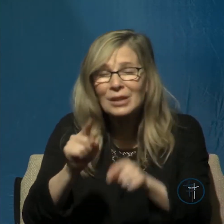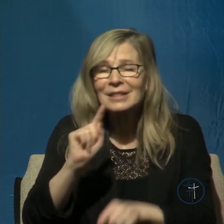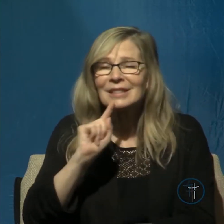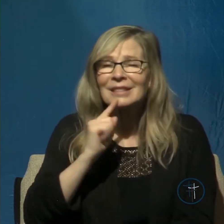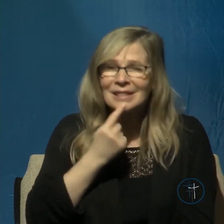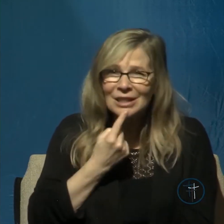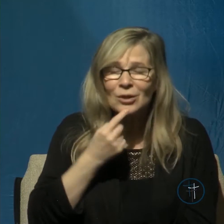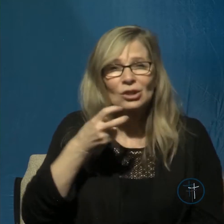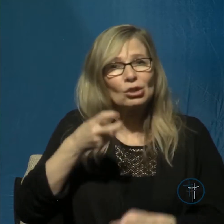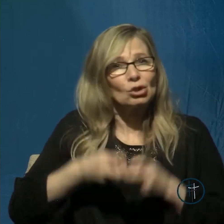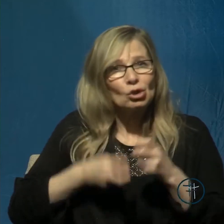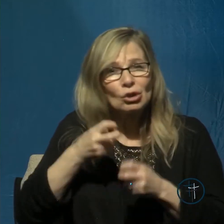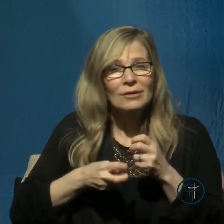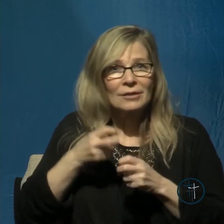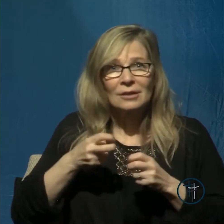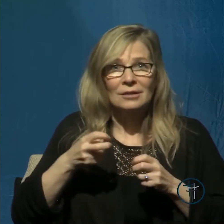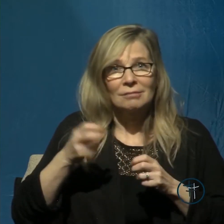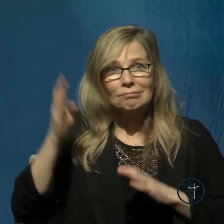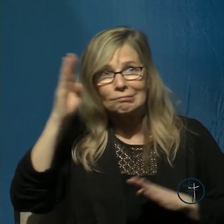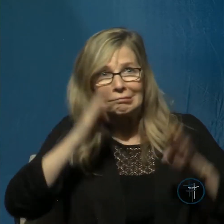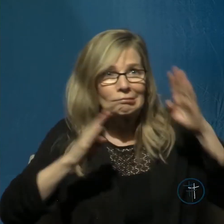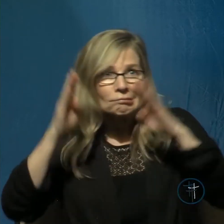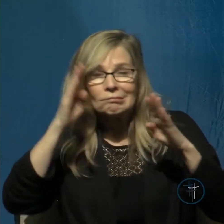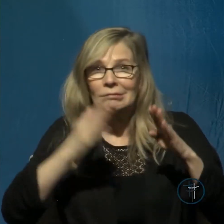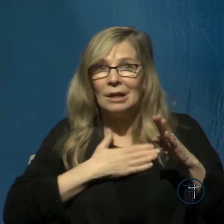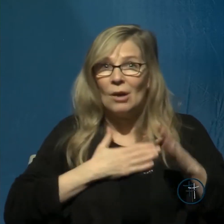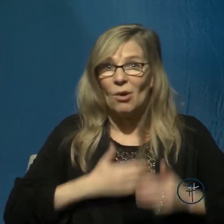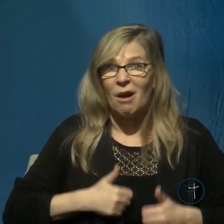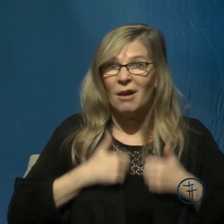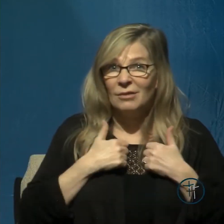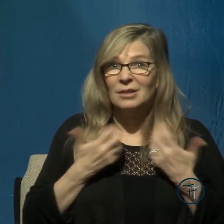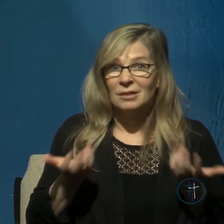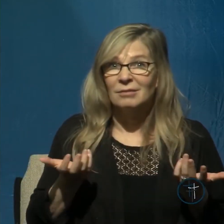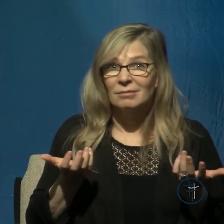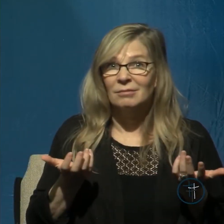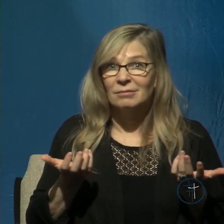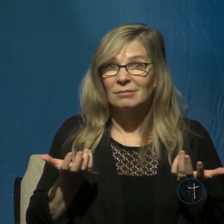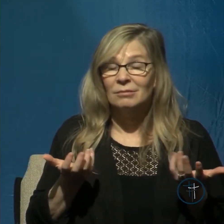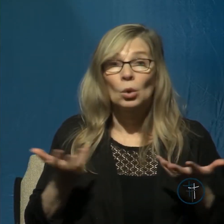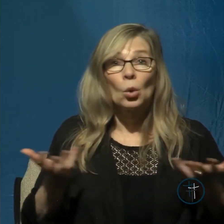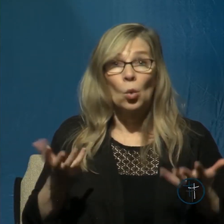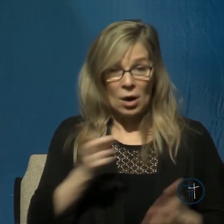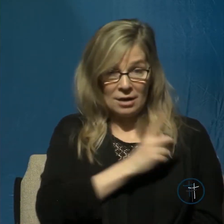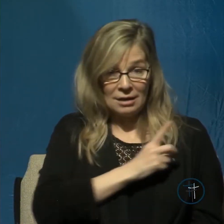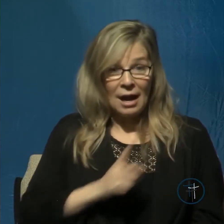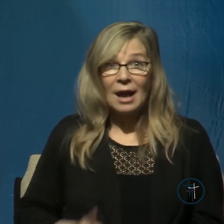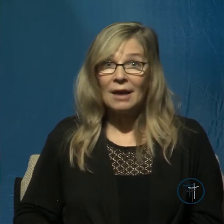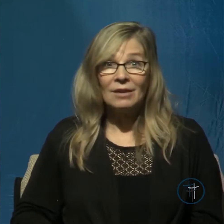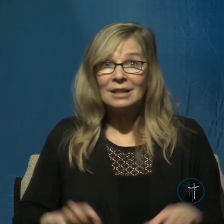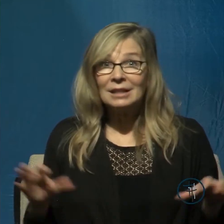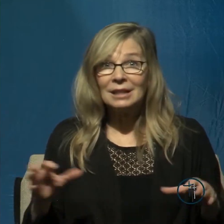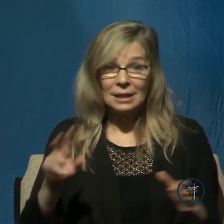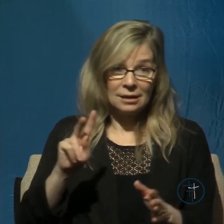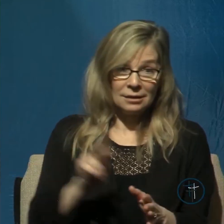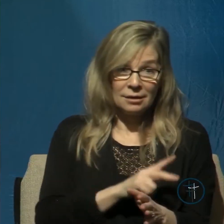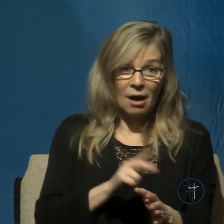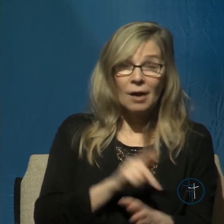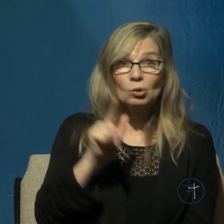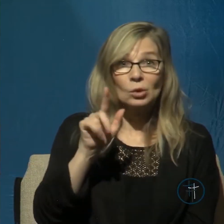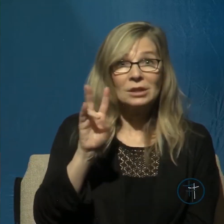trials in our lives. See, what David has done for us here in Psalm 27 is reveal how he had victory